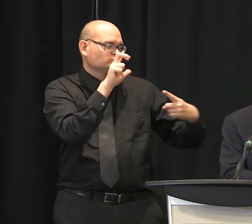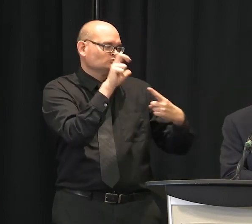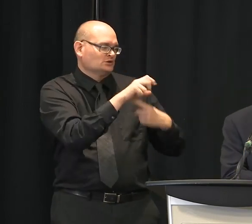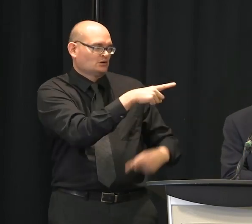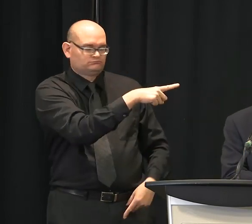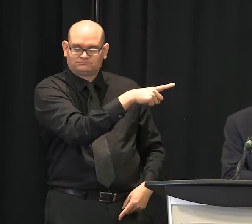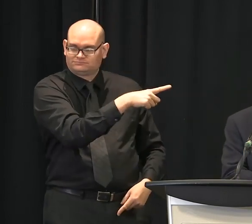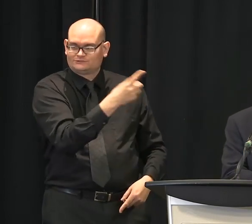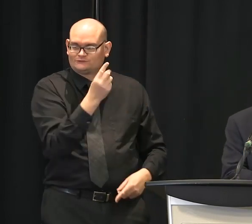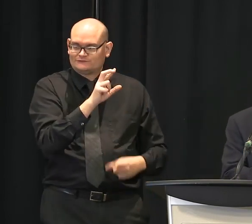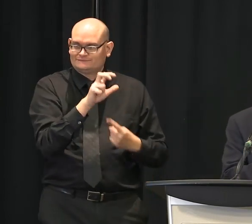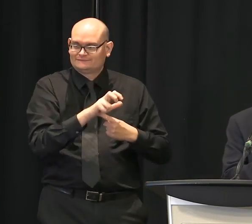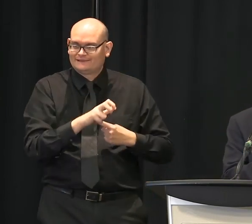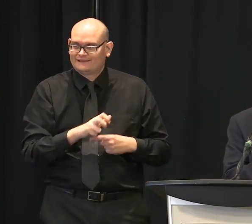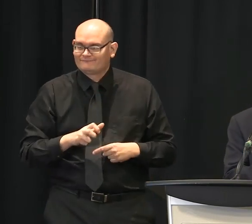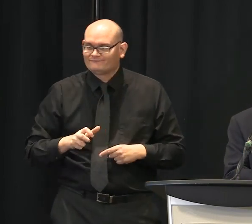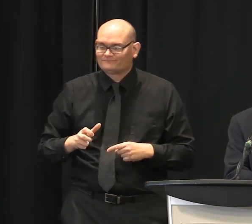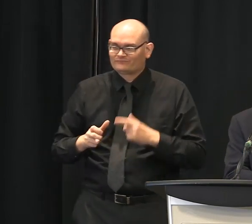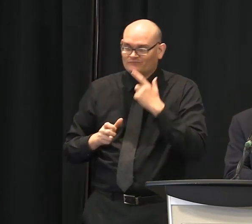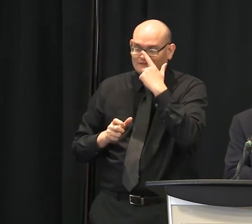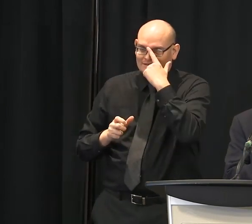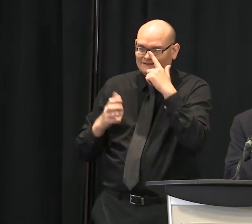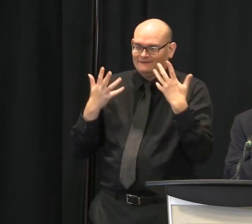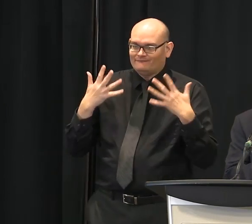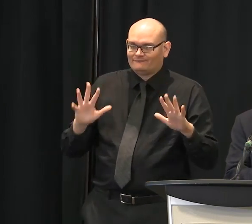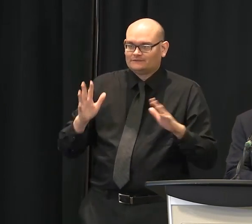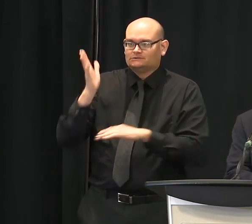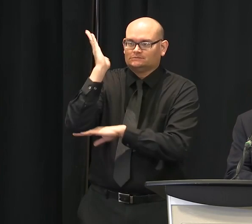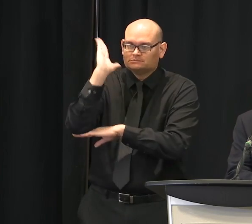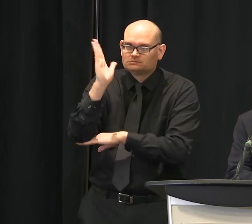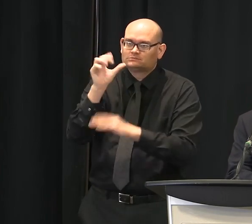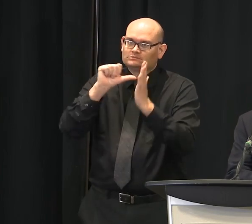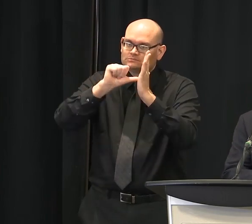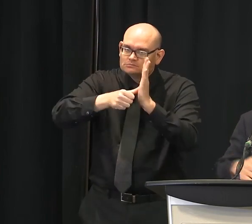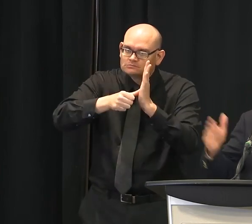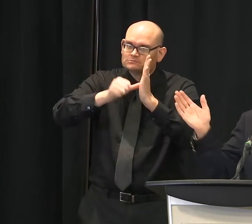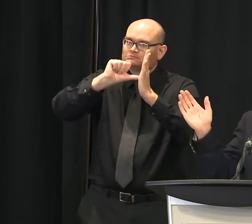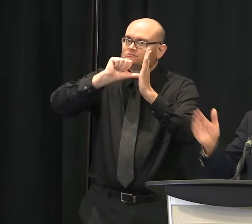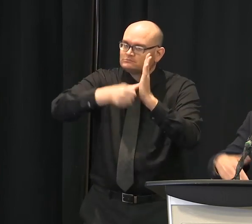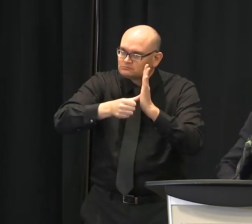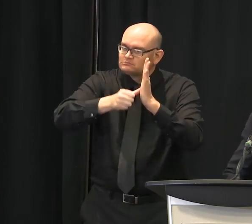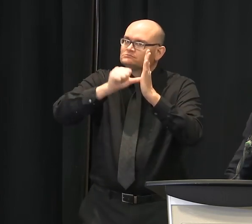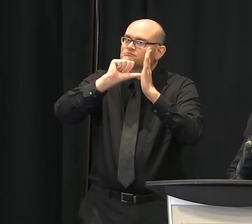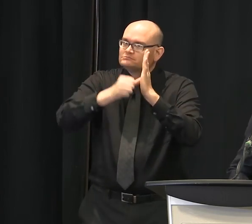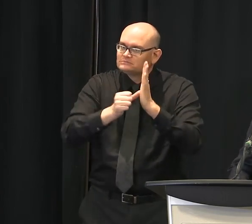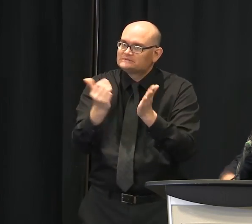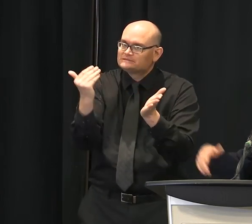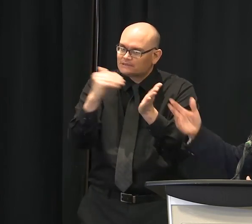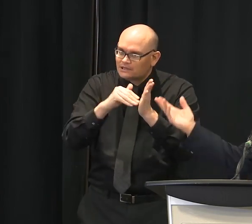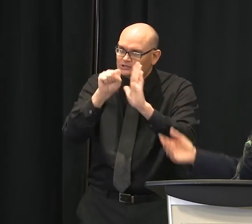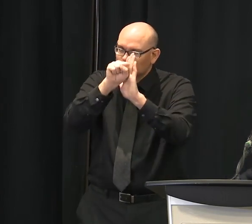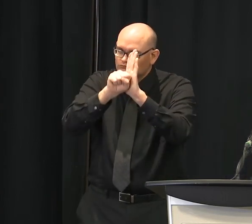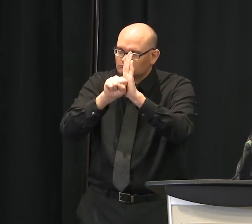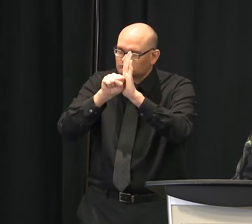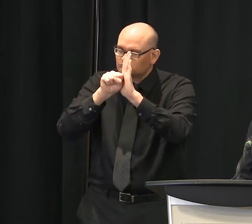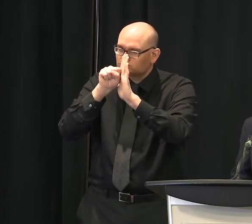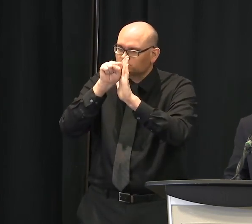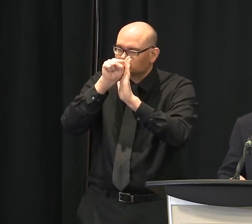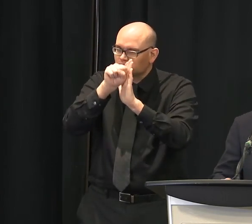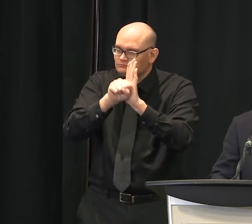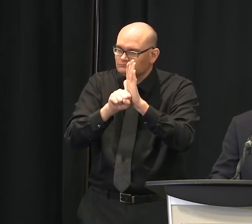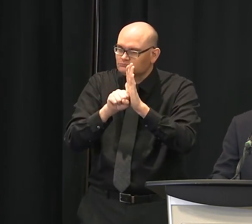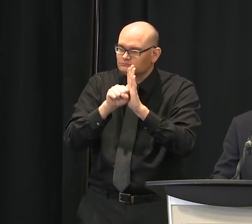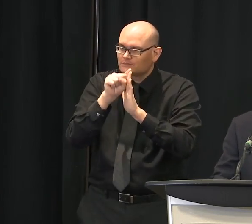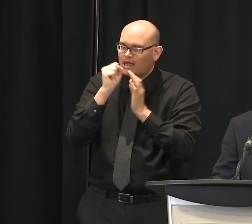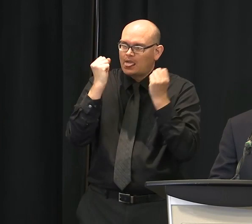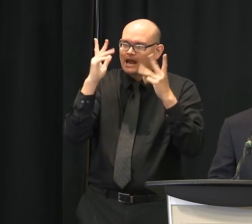these folks all the time. And the stories, the reality of it, see, we're all at home. You know, we're living our lives and going out,